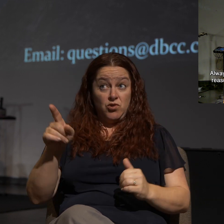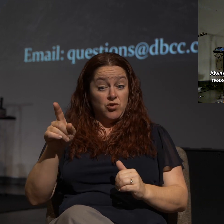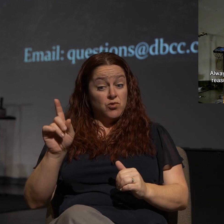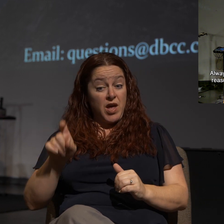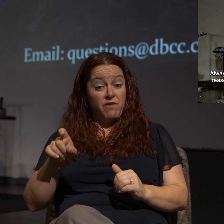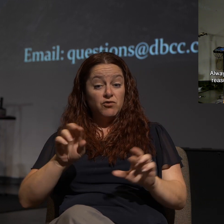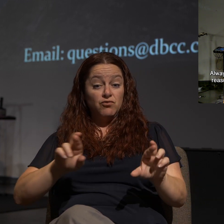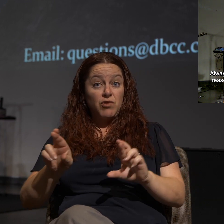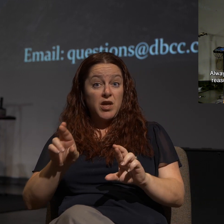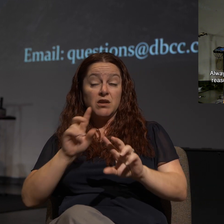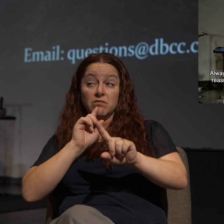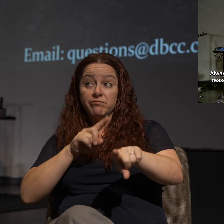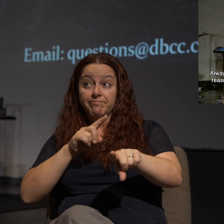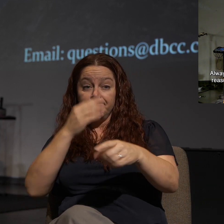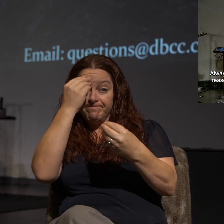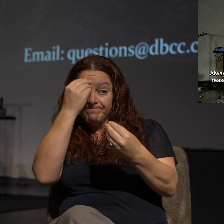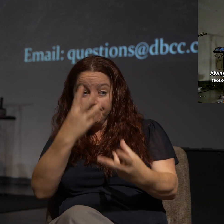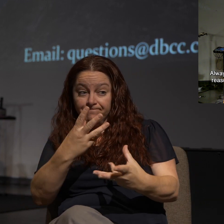to share with them.